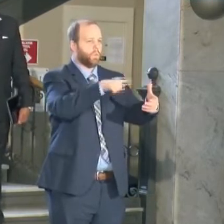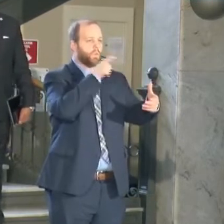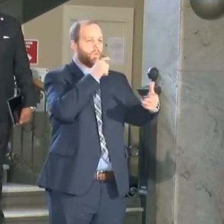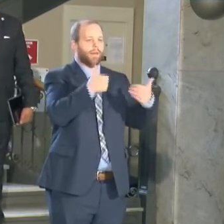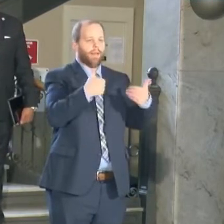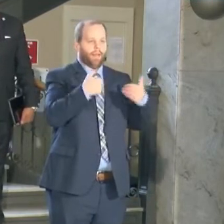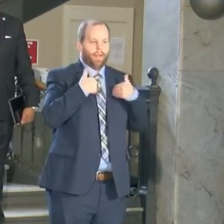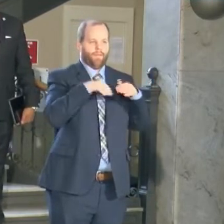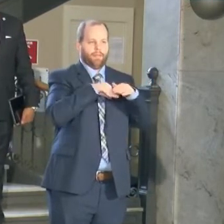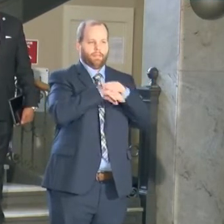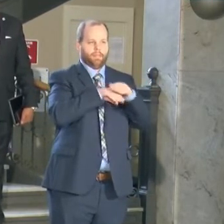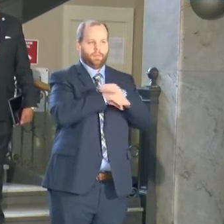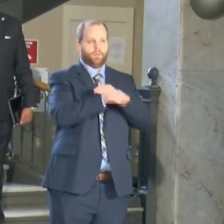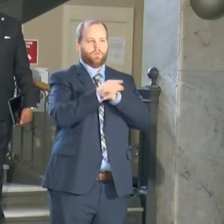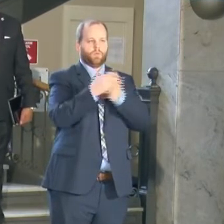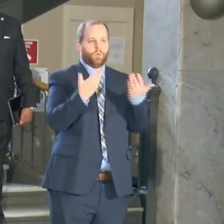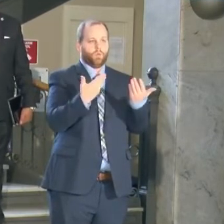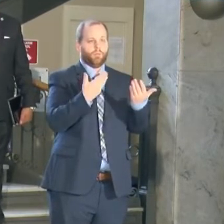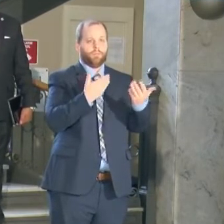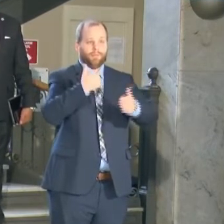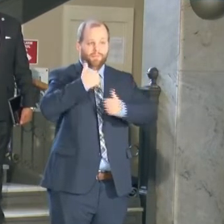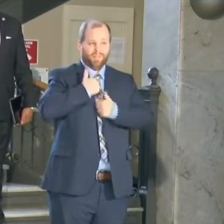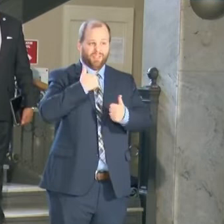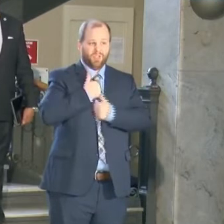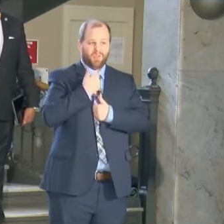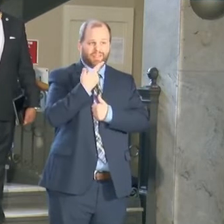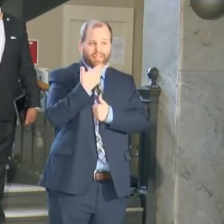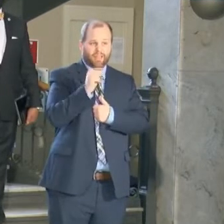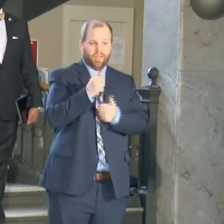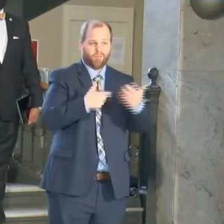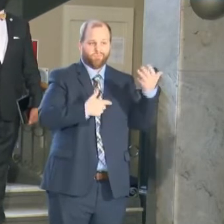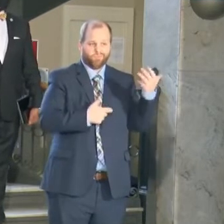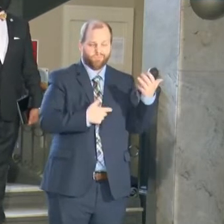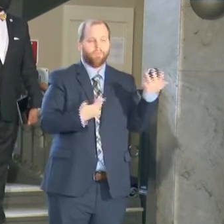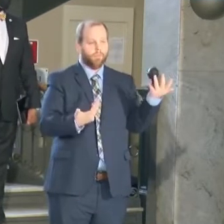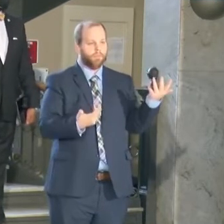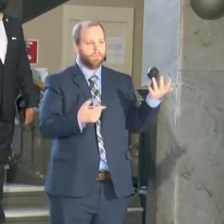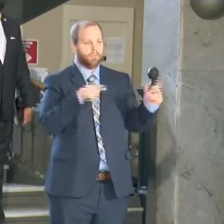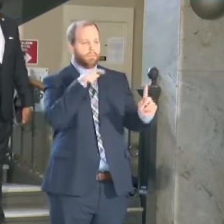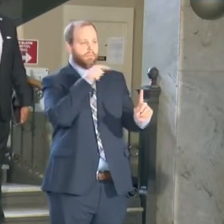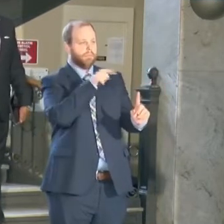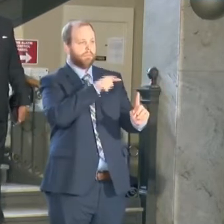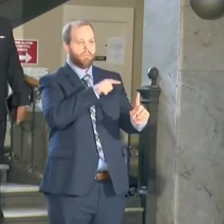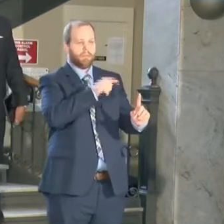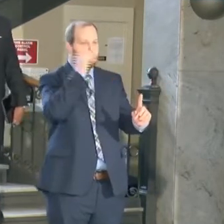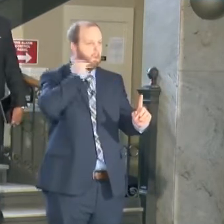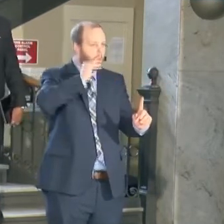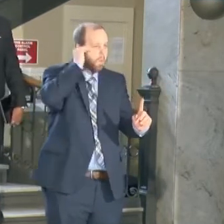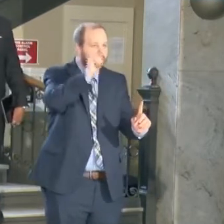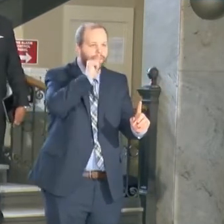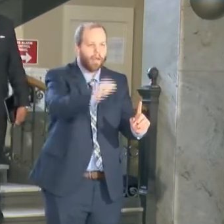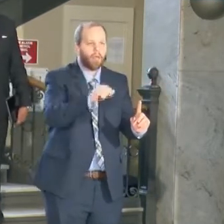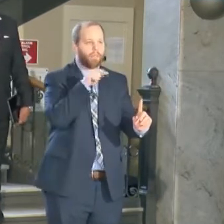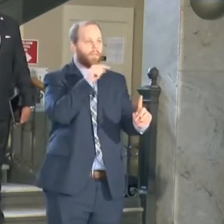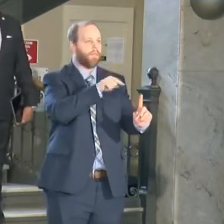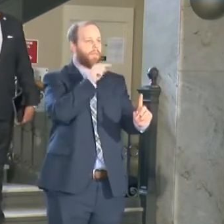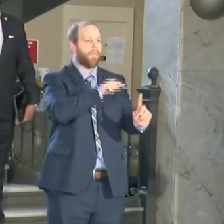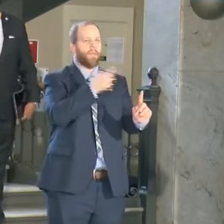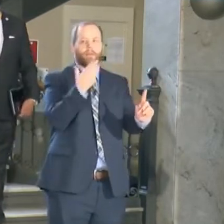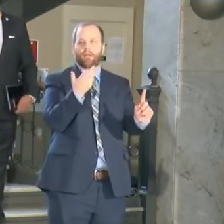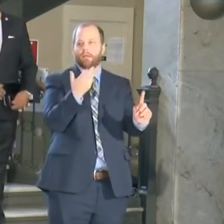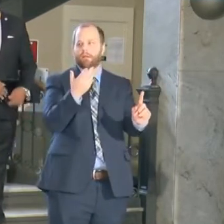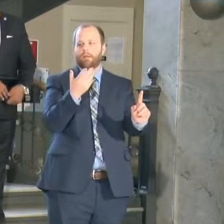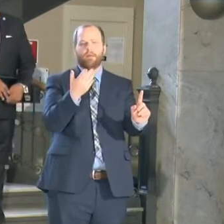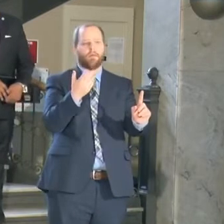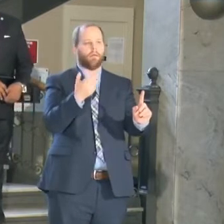to military weapons, teenagers who are not adults, teenagers who do not see past the age